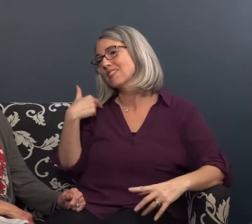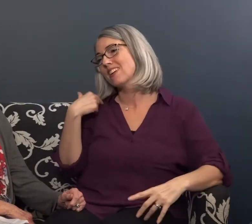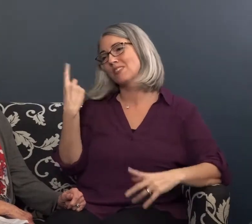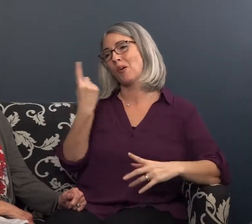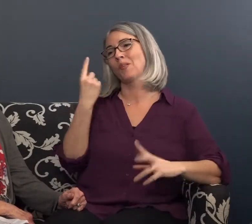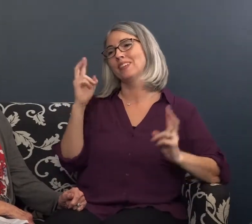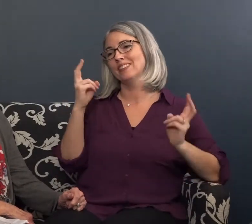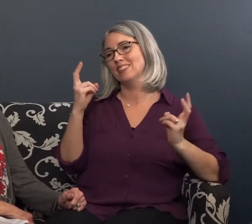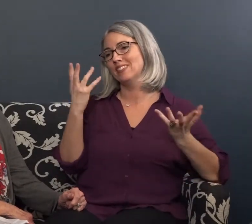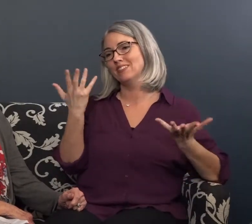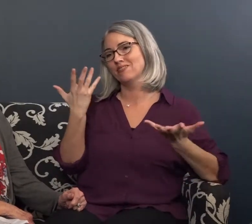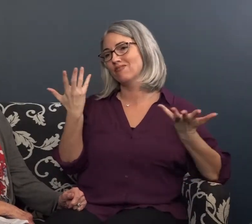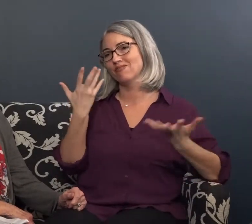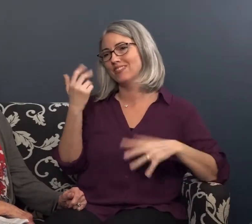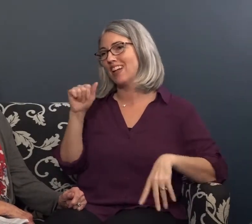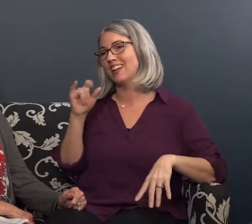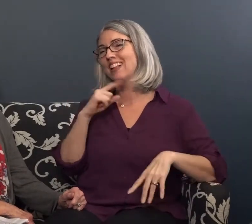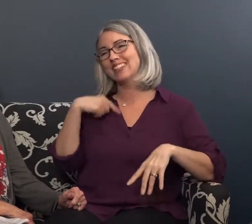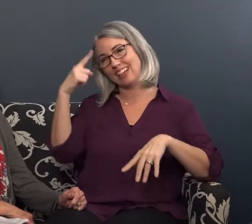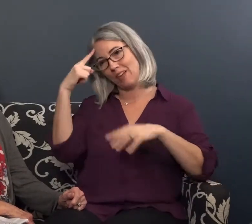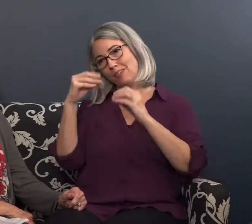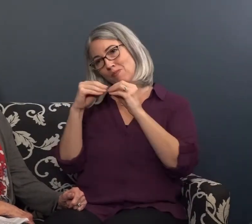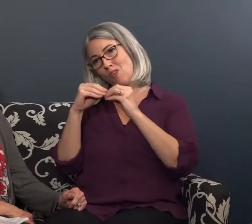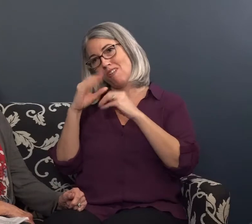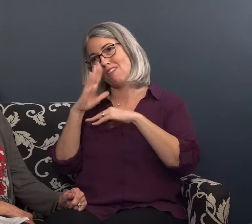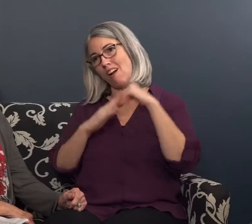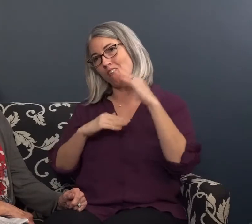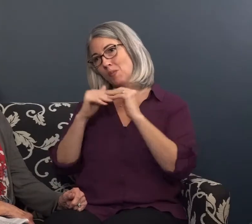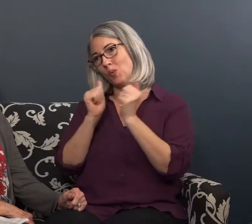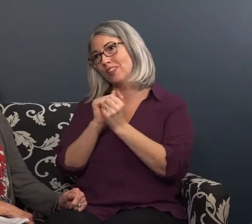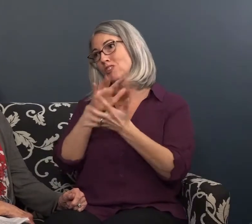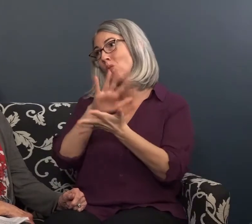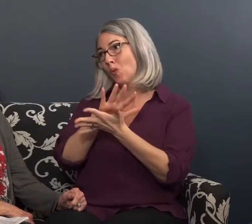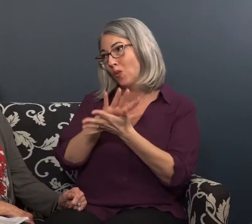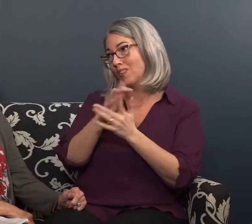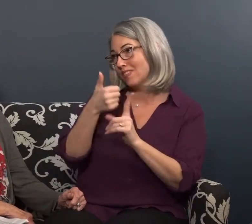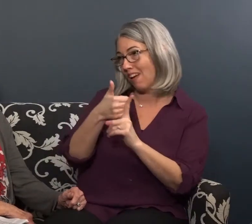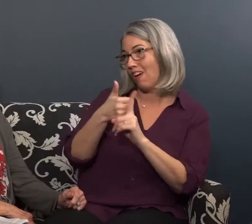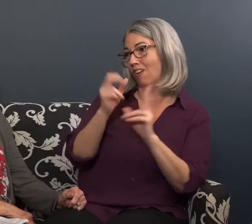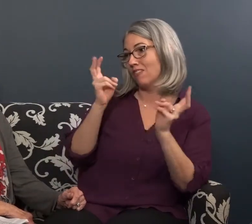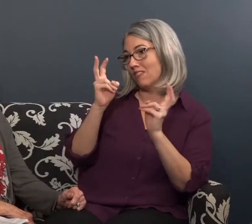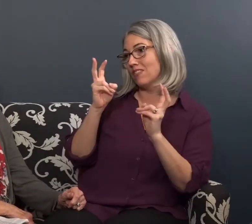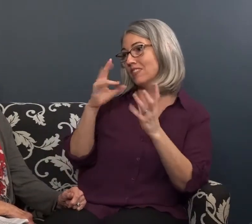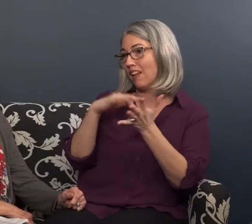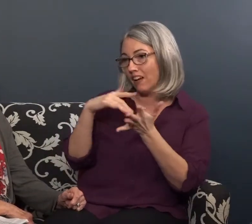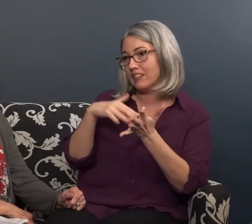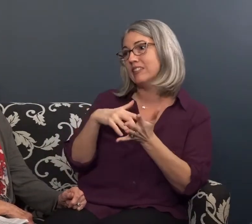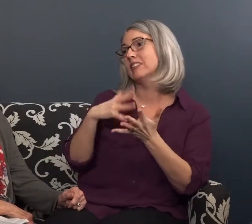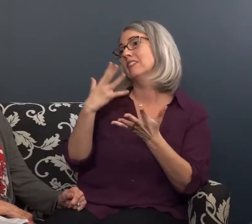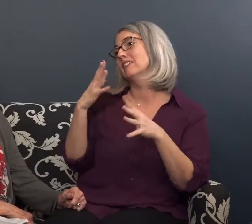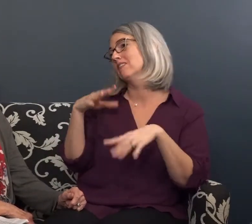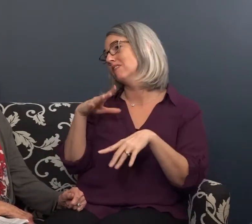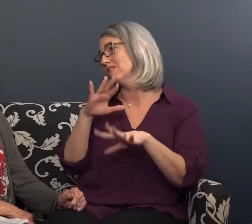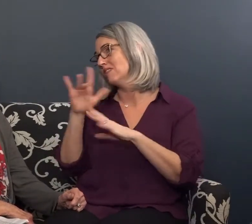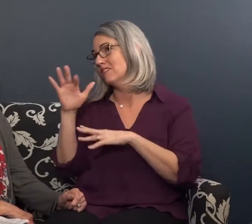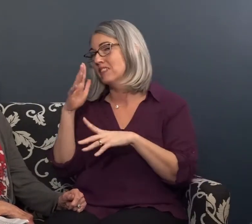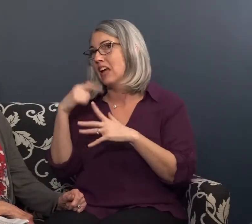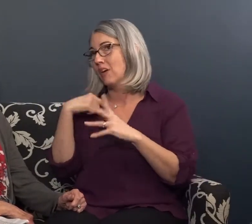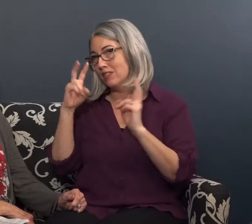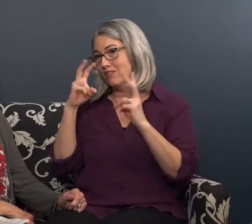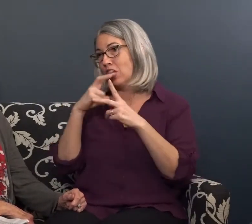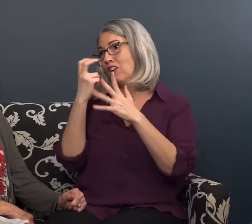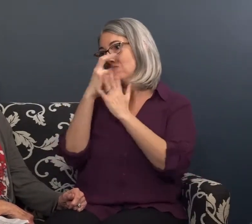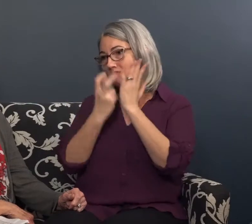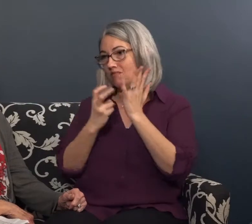yeah I think I was more comfortable